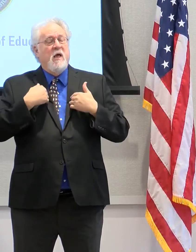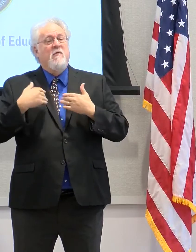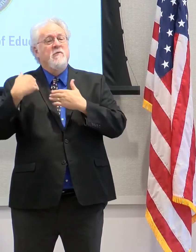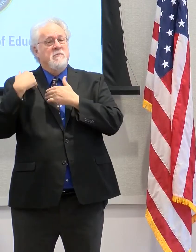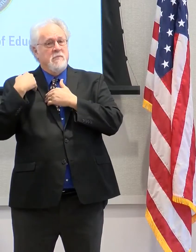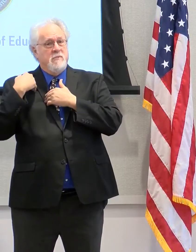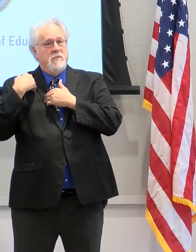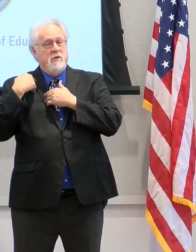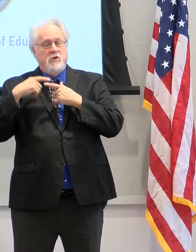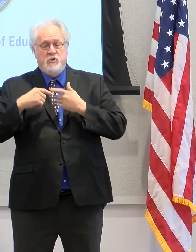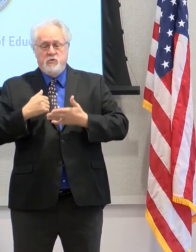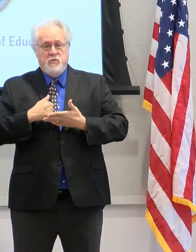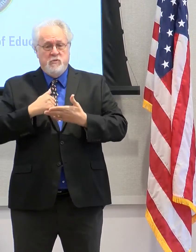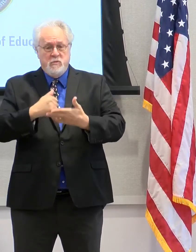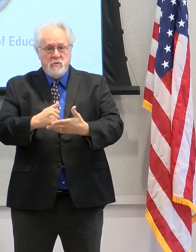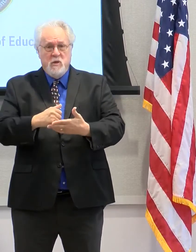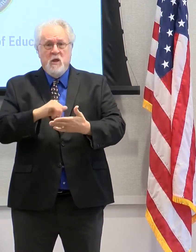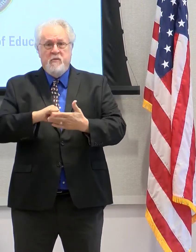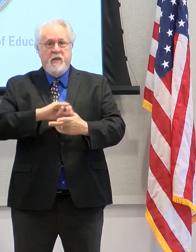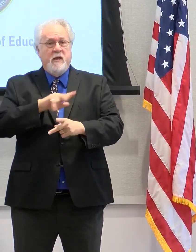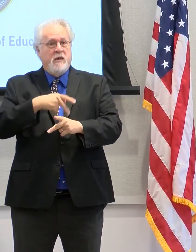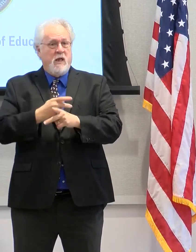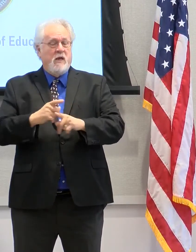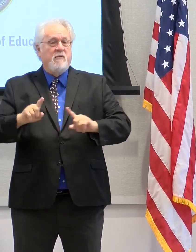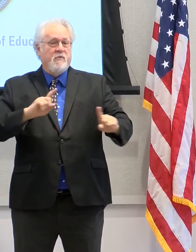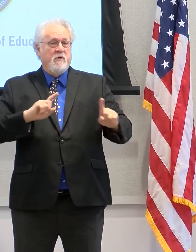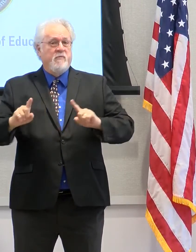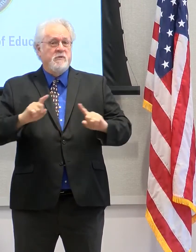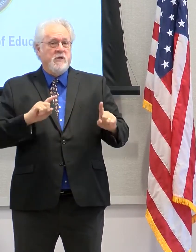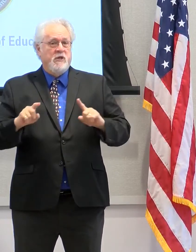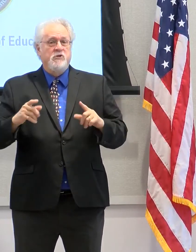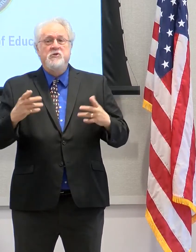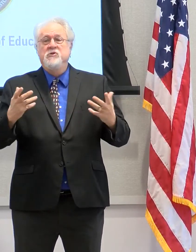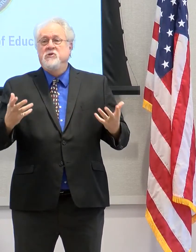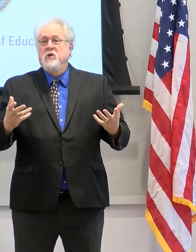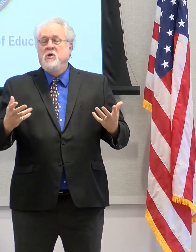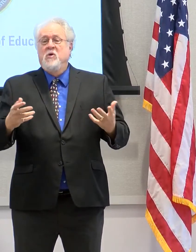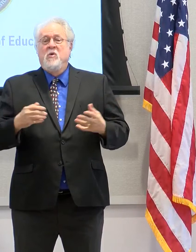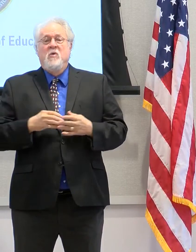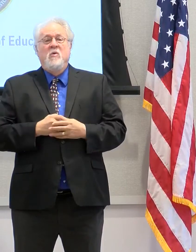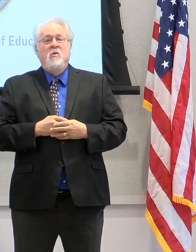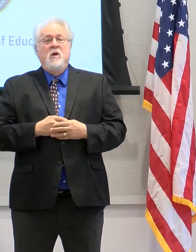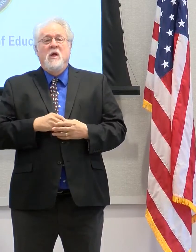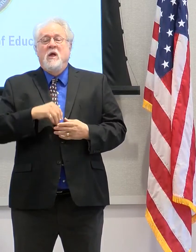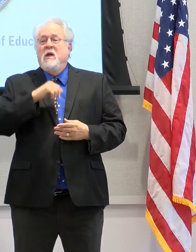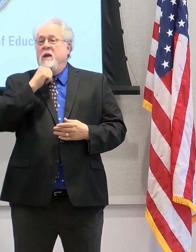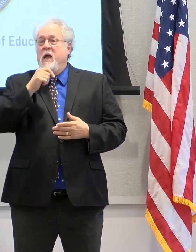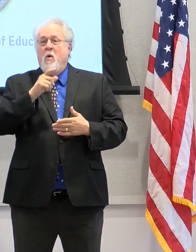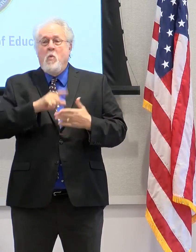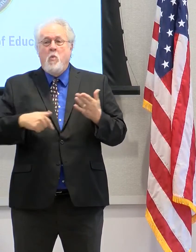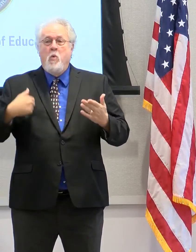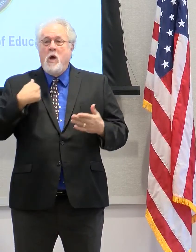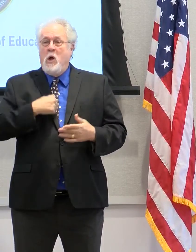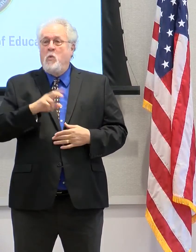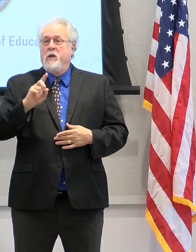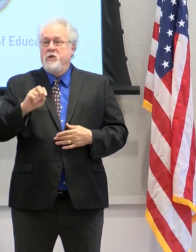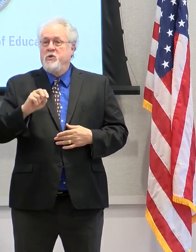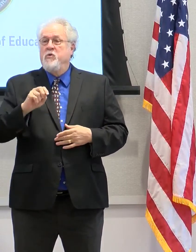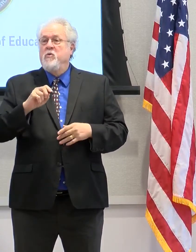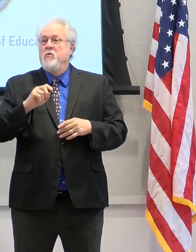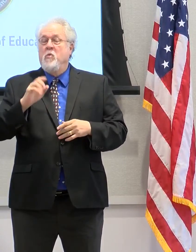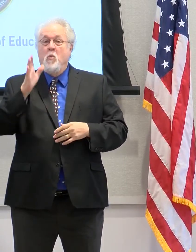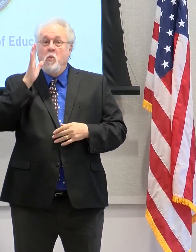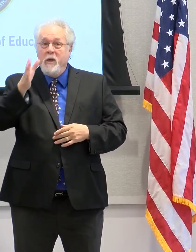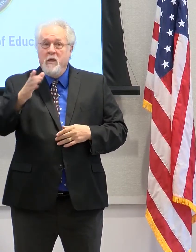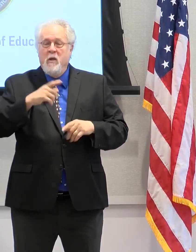to facilitate those type of conversations. And so it's not what we are going to be doing. It's what we are doing now